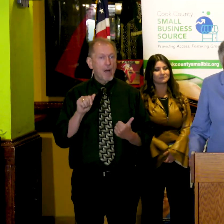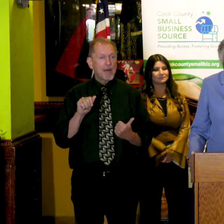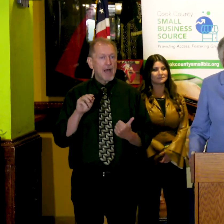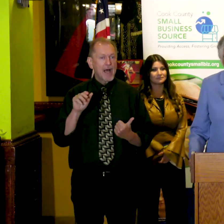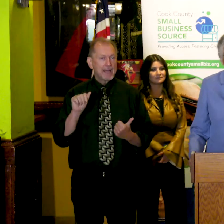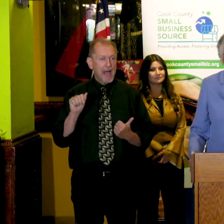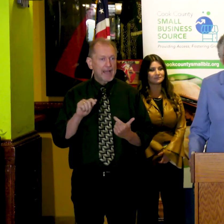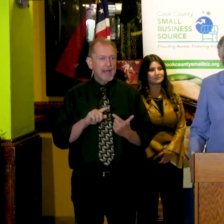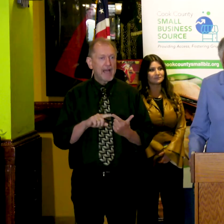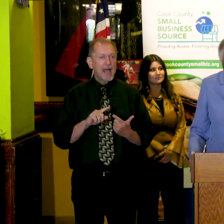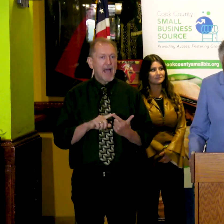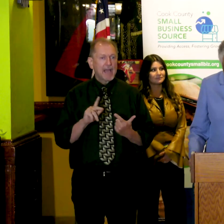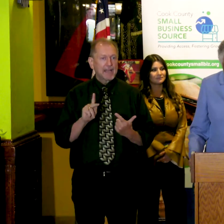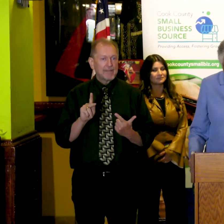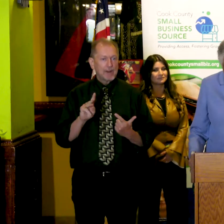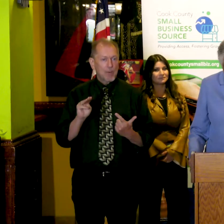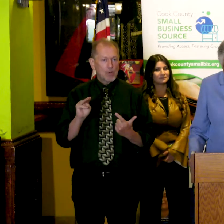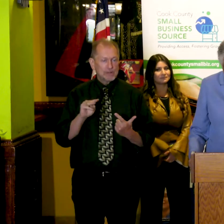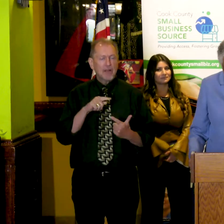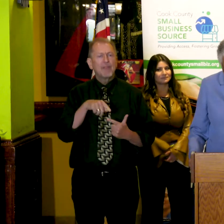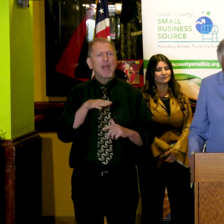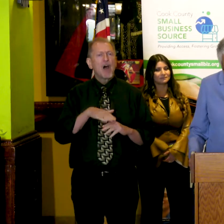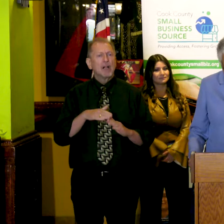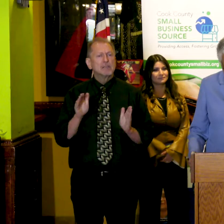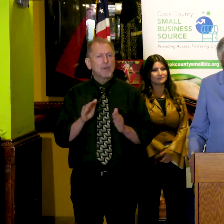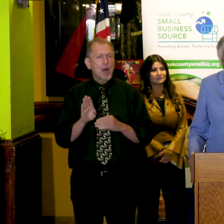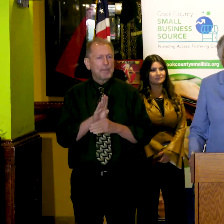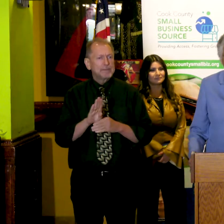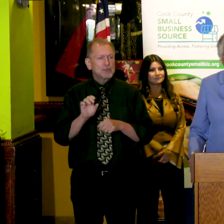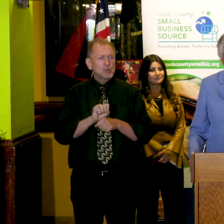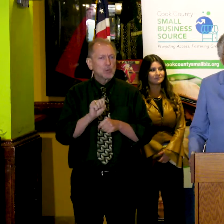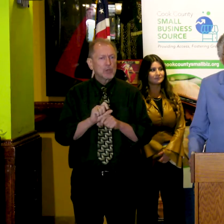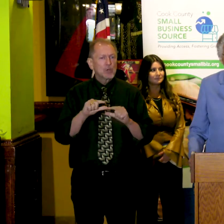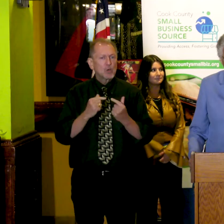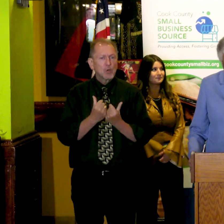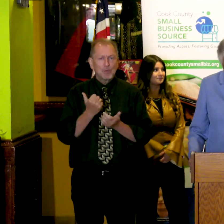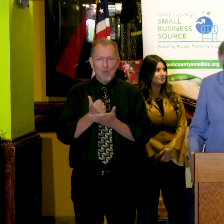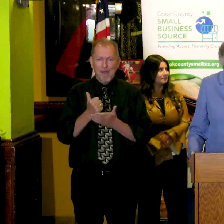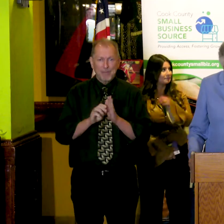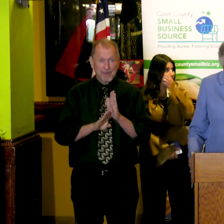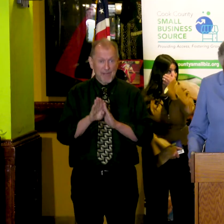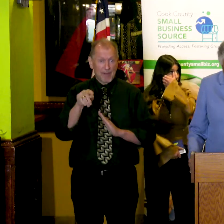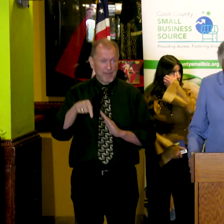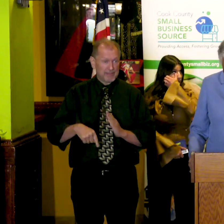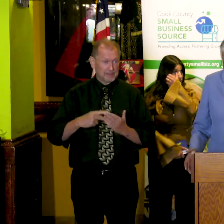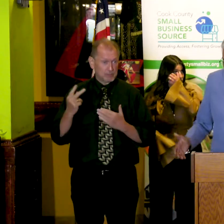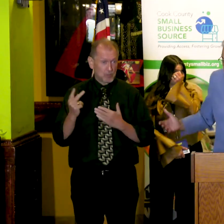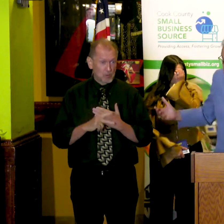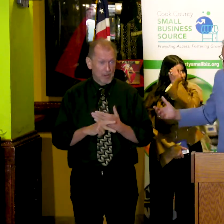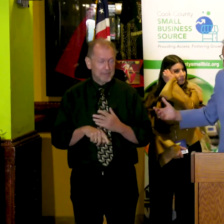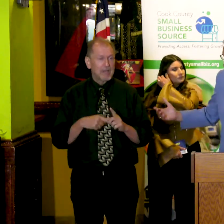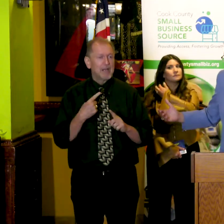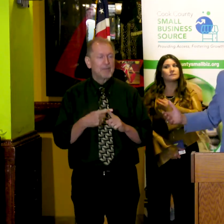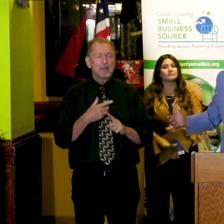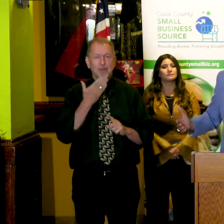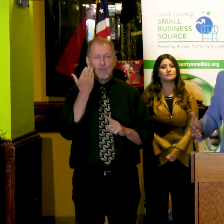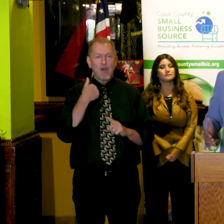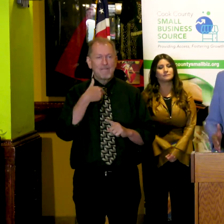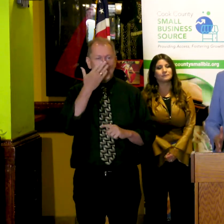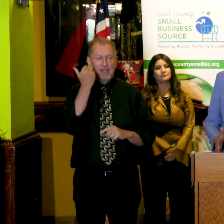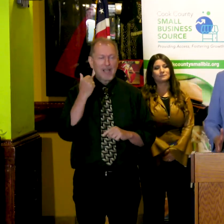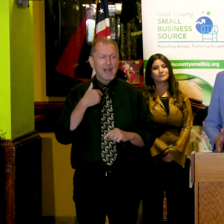who both served on our small business working group and contributed to the development of this program. And I also, before I forget,